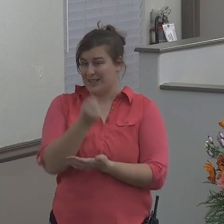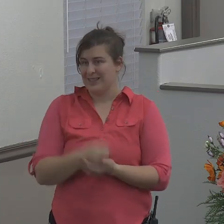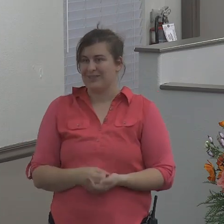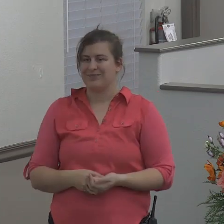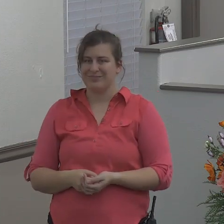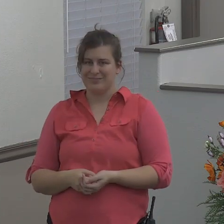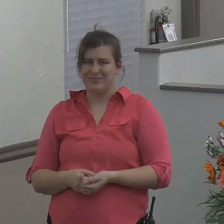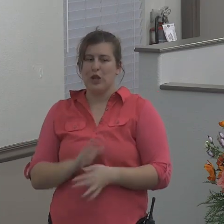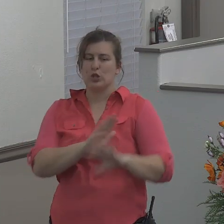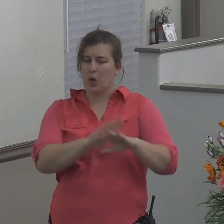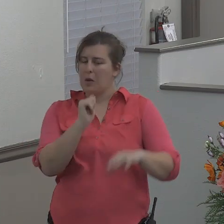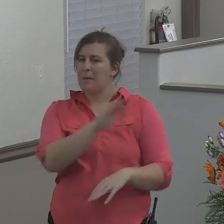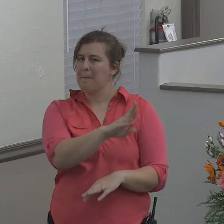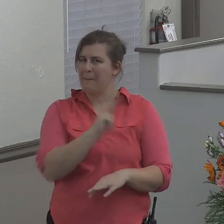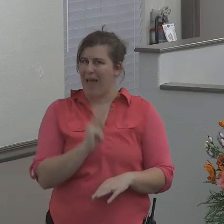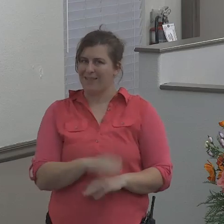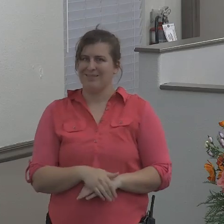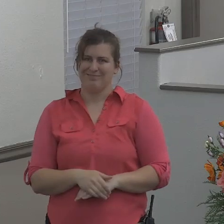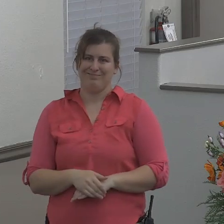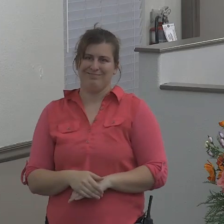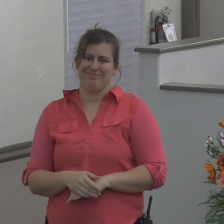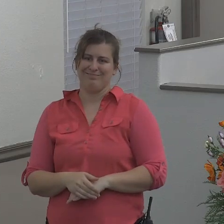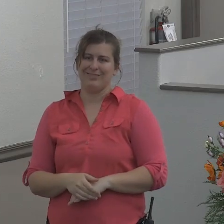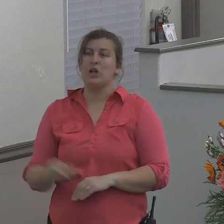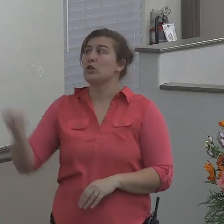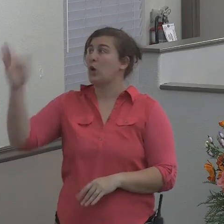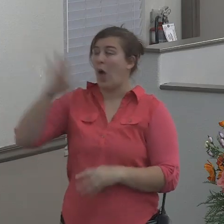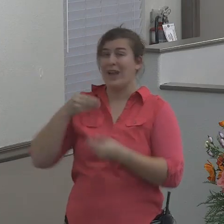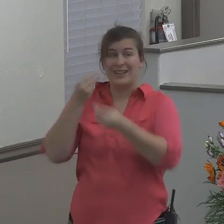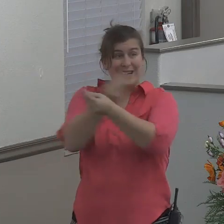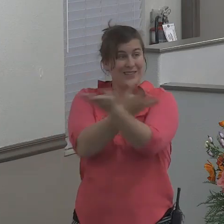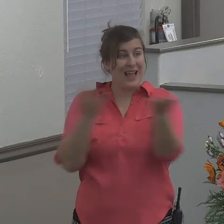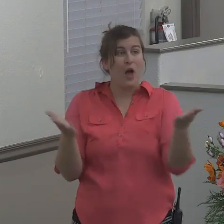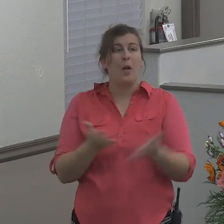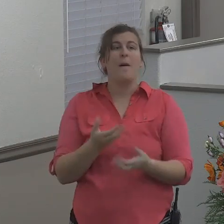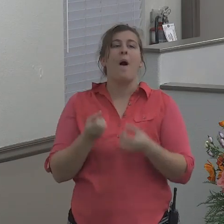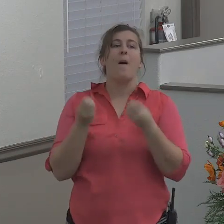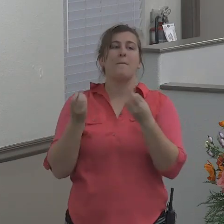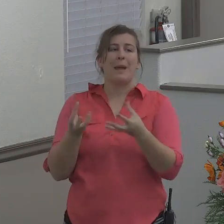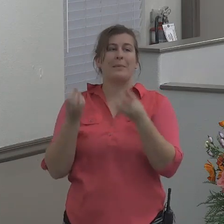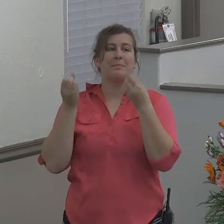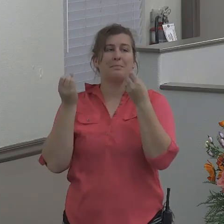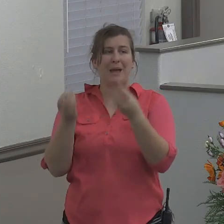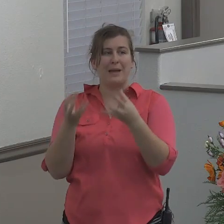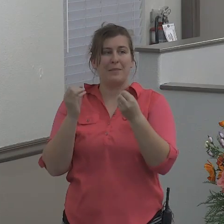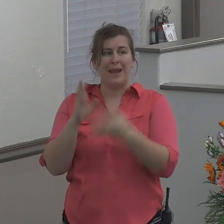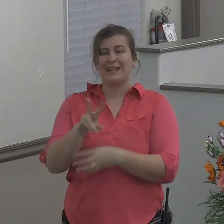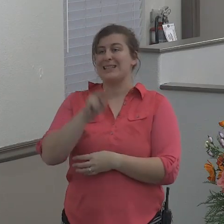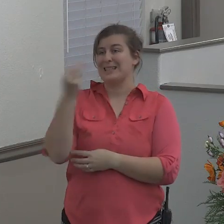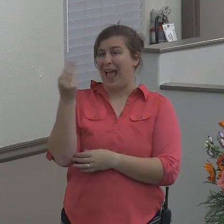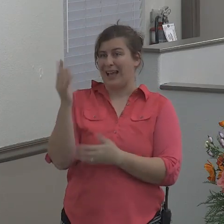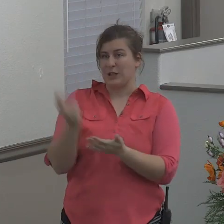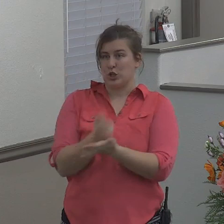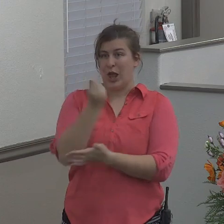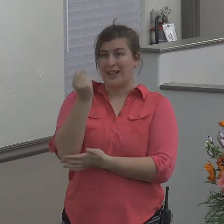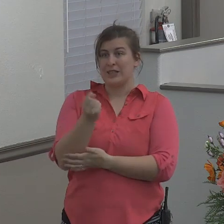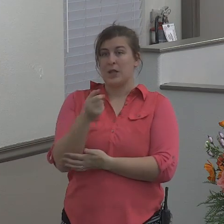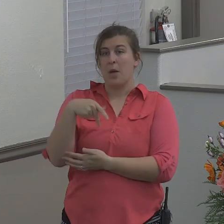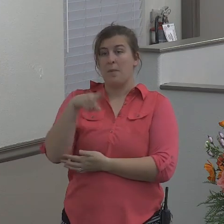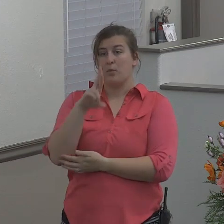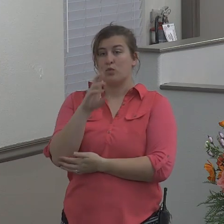a second chance God has given many people second chances he gave the prodigal son